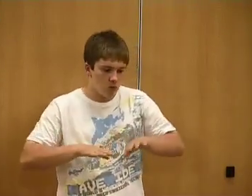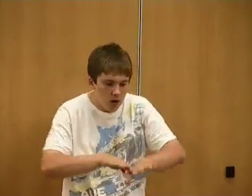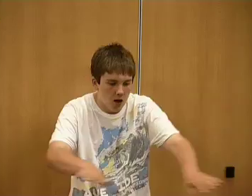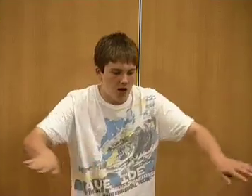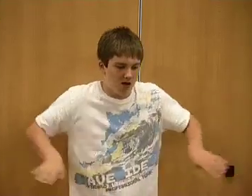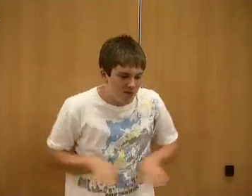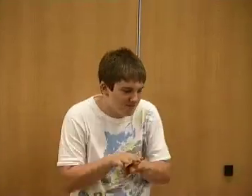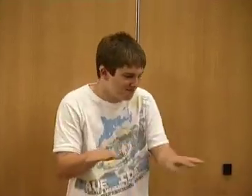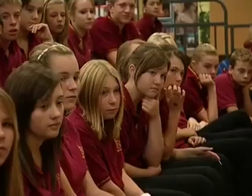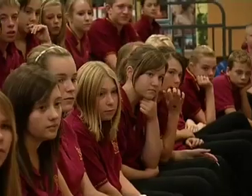swimming.